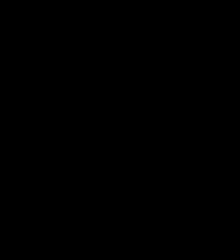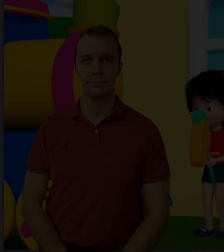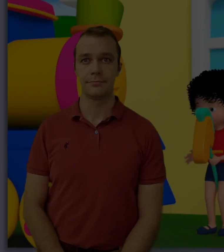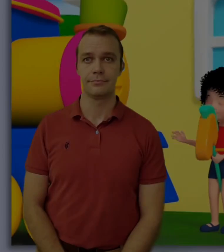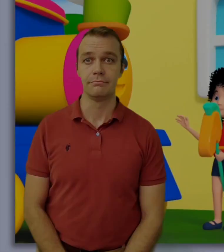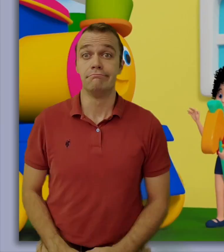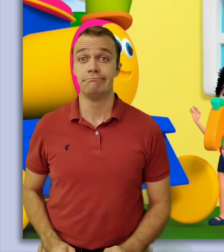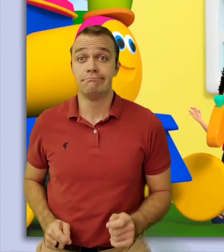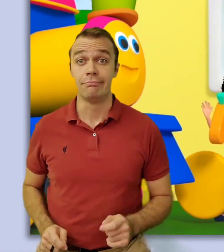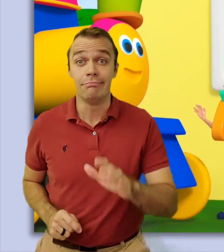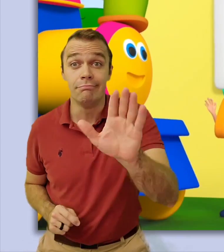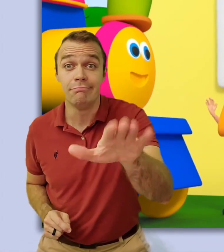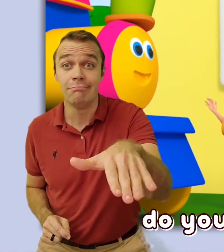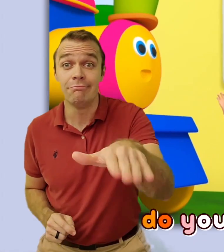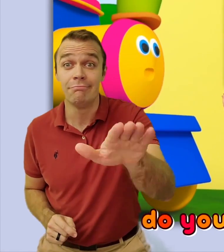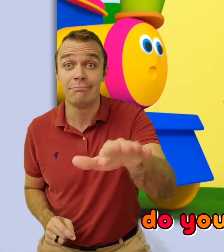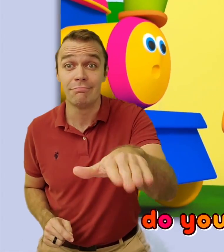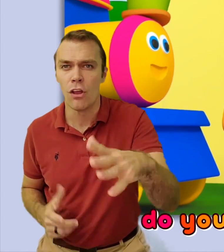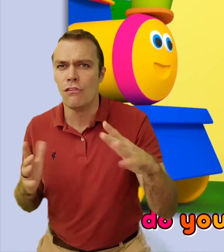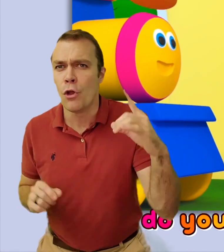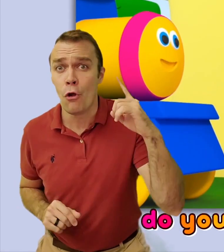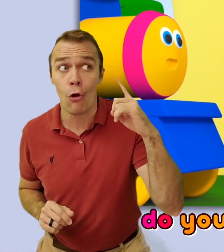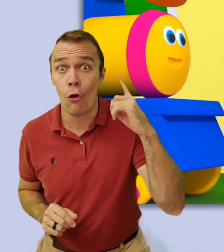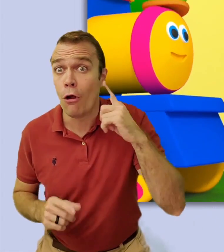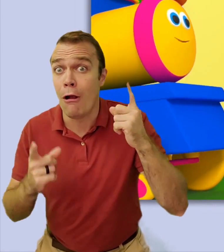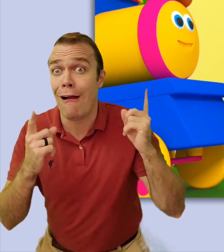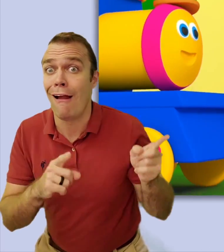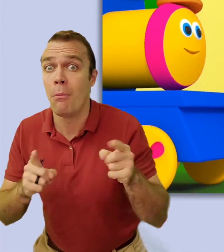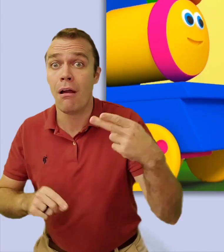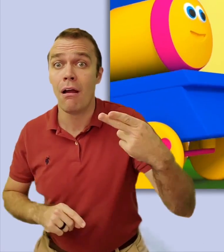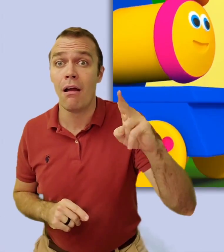Hey kids, do you know what happened to Humpty Dumpty?